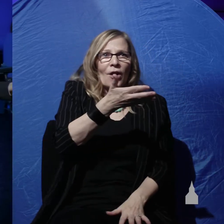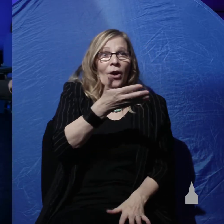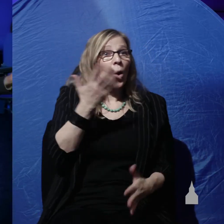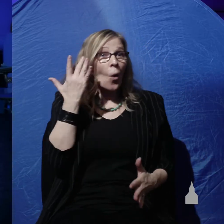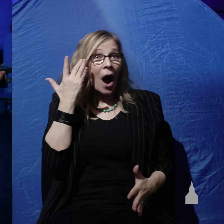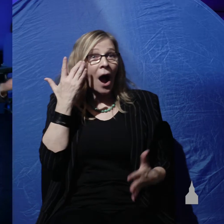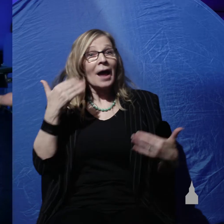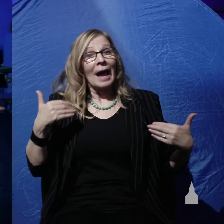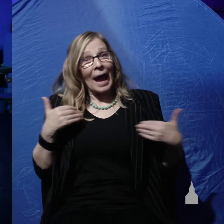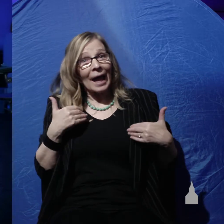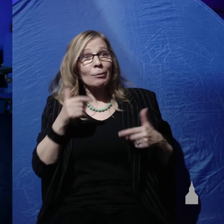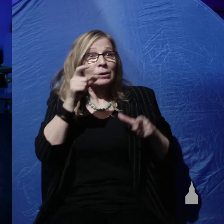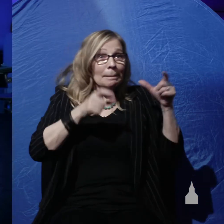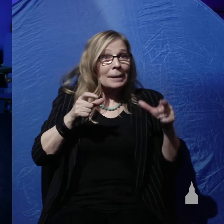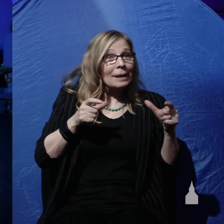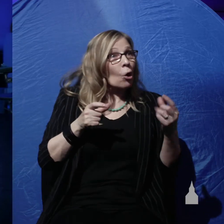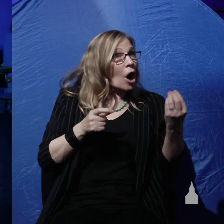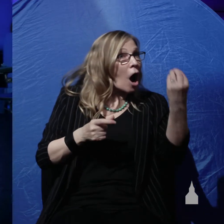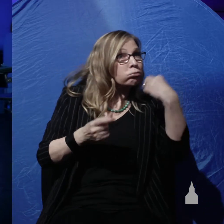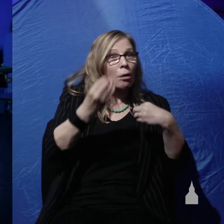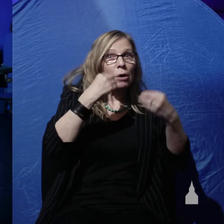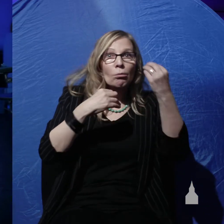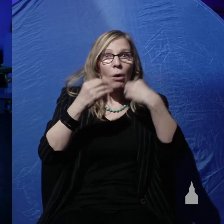people could enjoy those fruits a few days later.